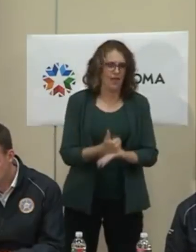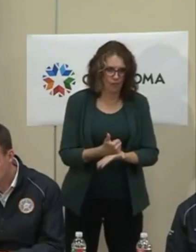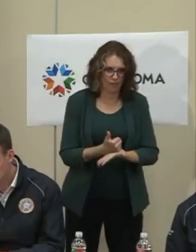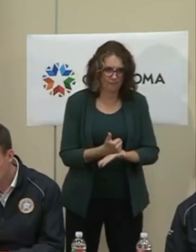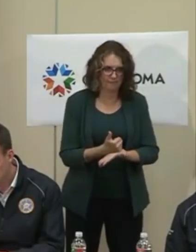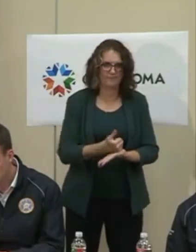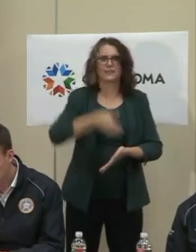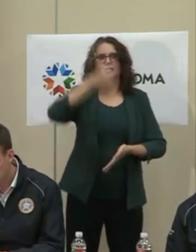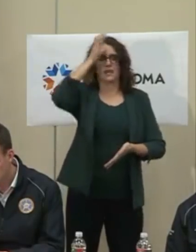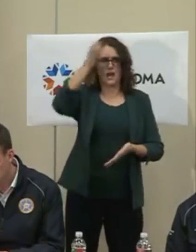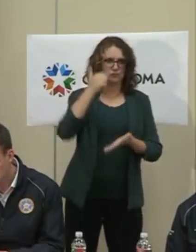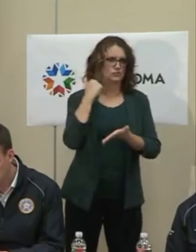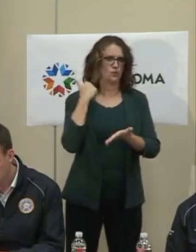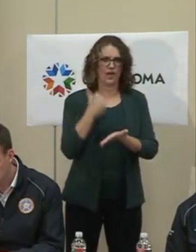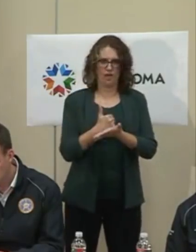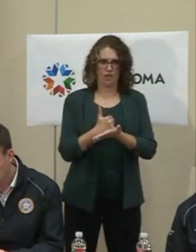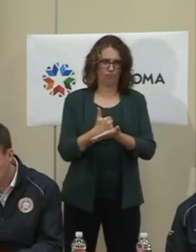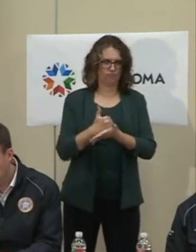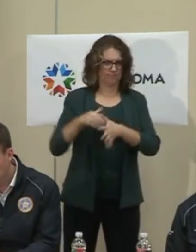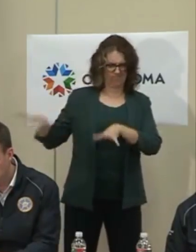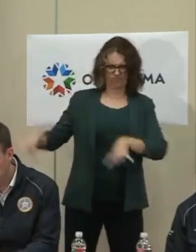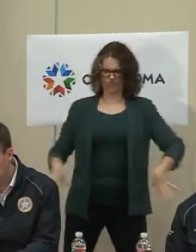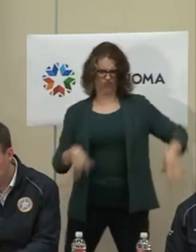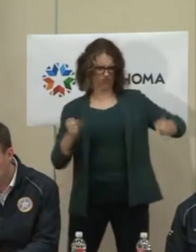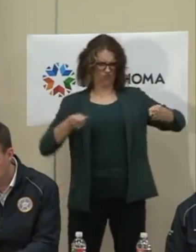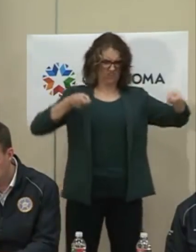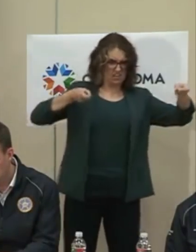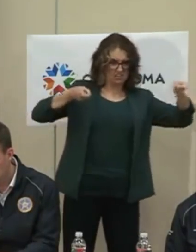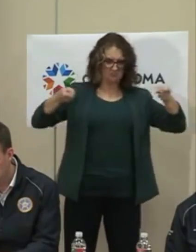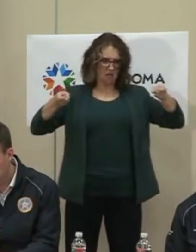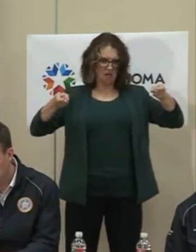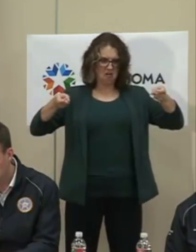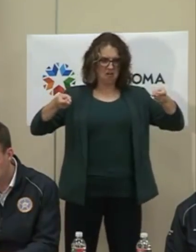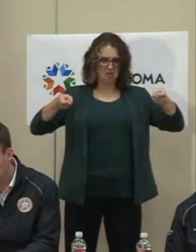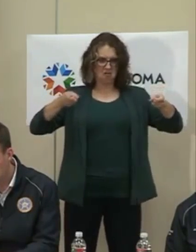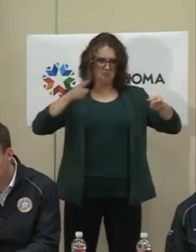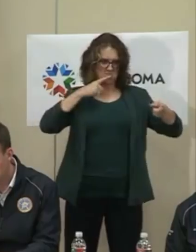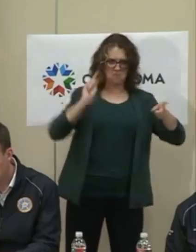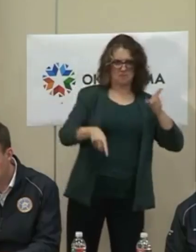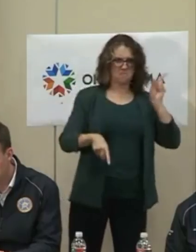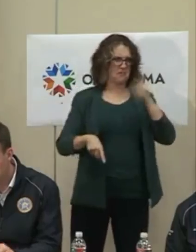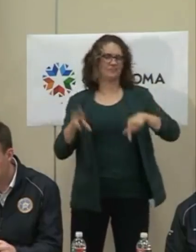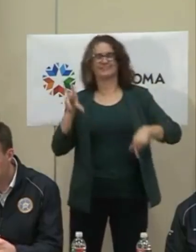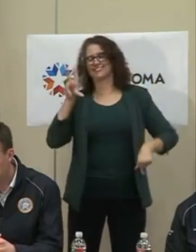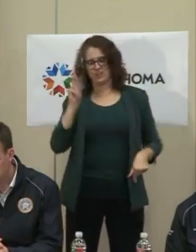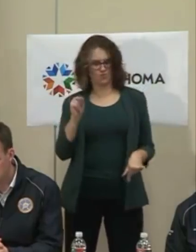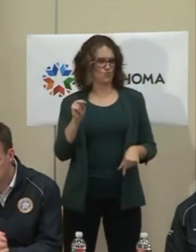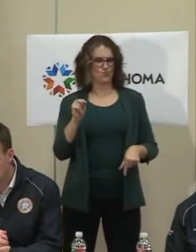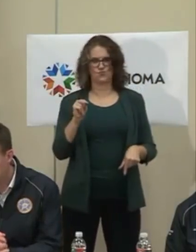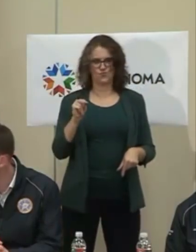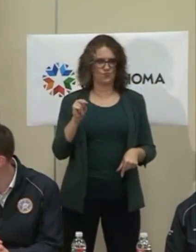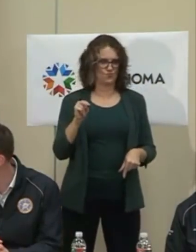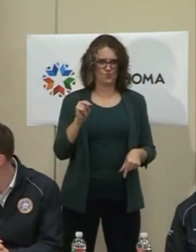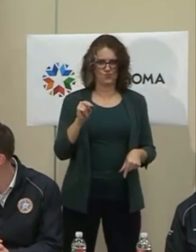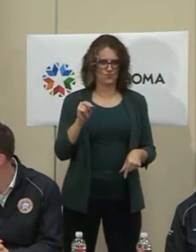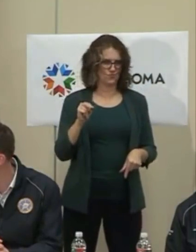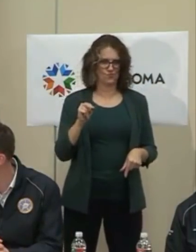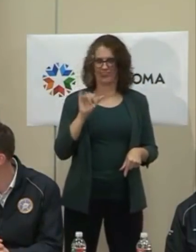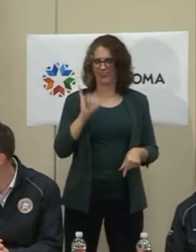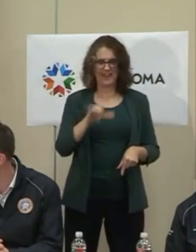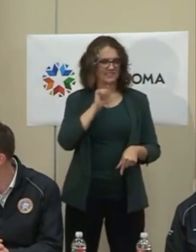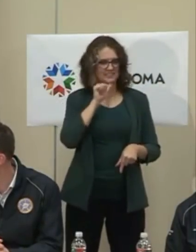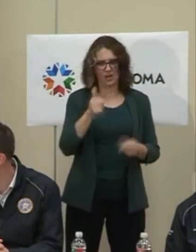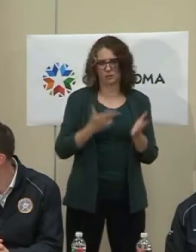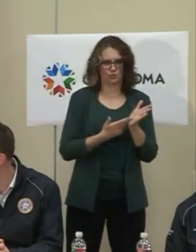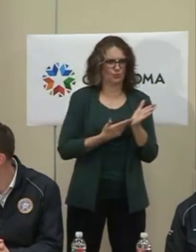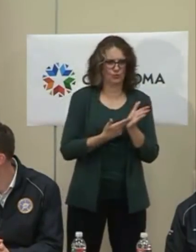some bureaucracy is going to roll into Oklahoma to take over Oklahoma is just not based in reality. And I'm glad that you